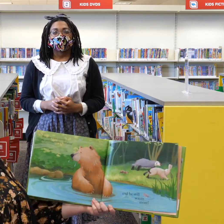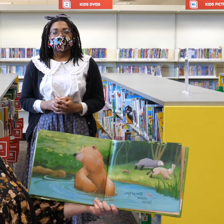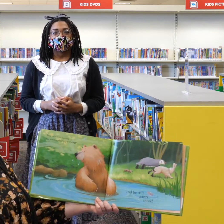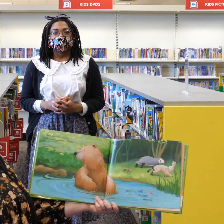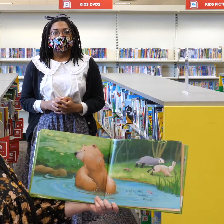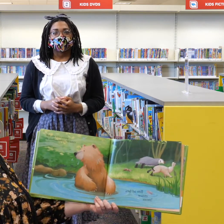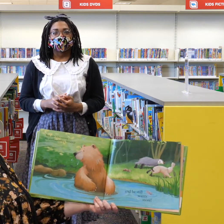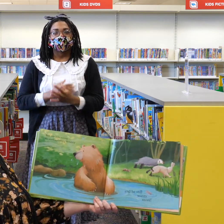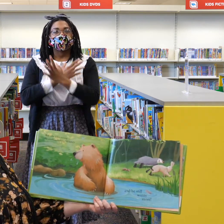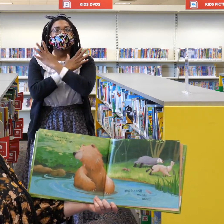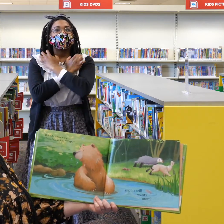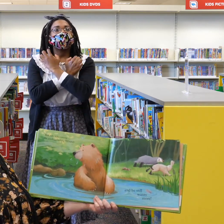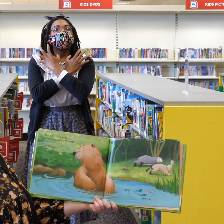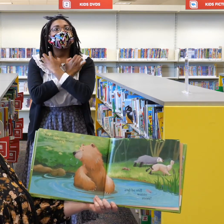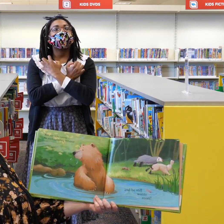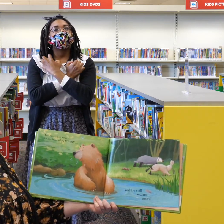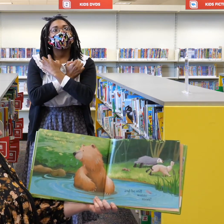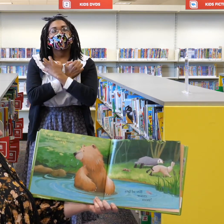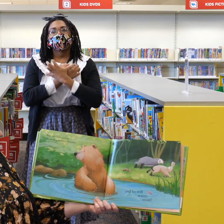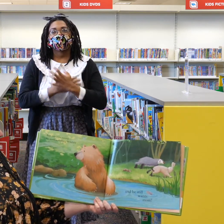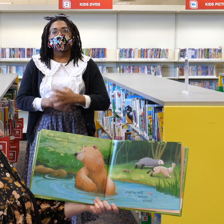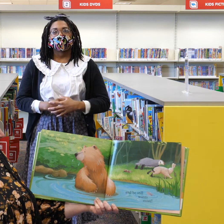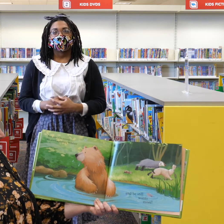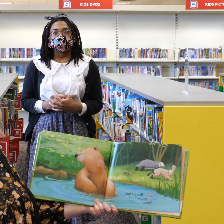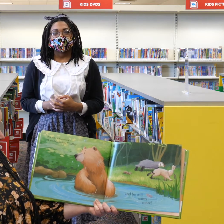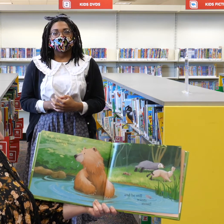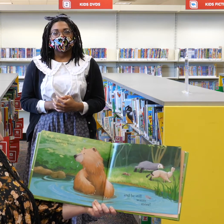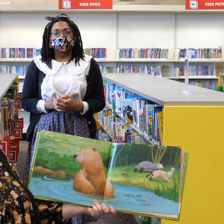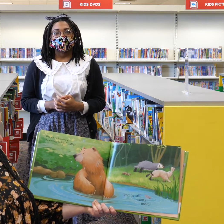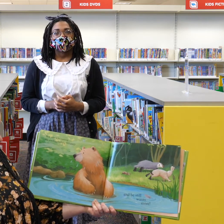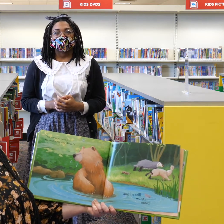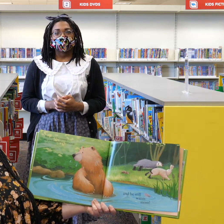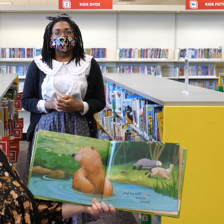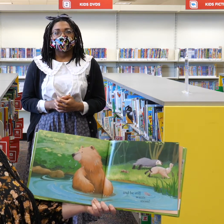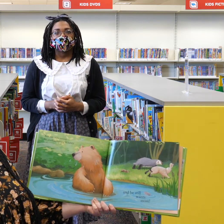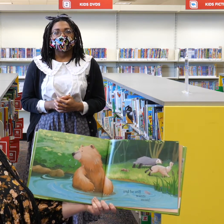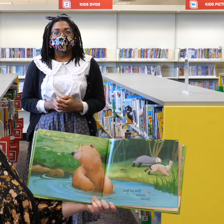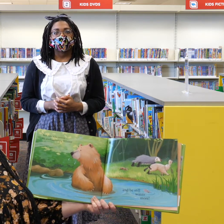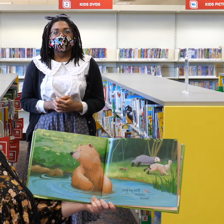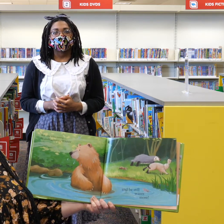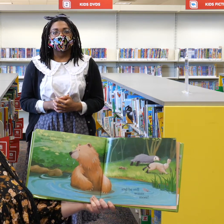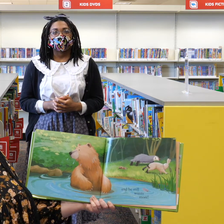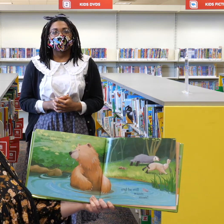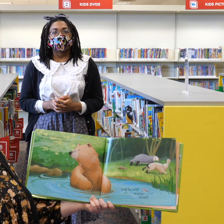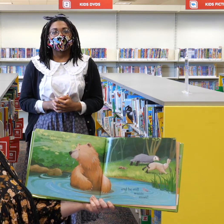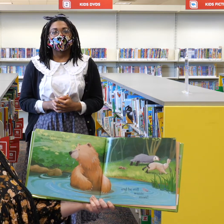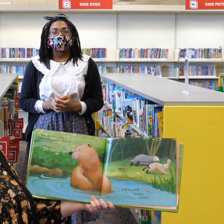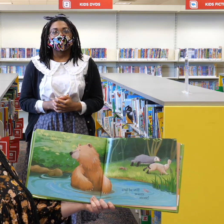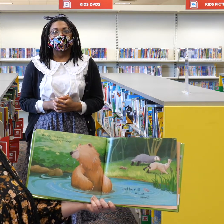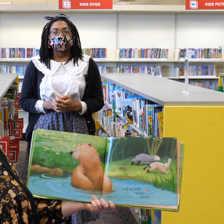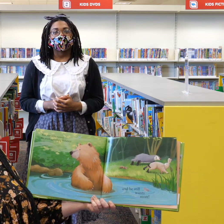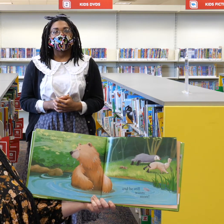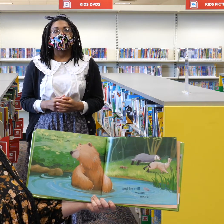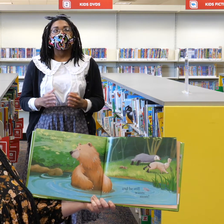Bear rubs at his tummy. He smells something yummy. And he still wants more.